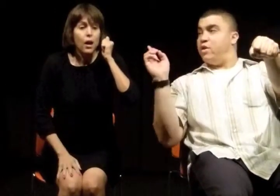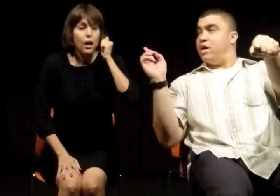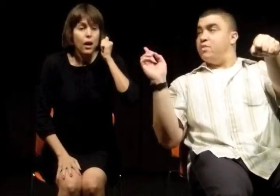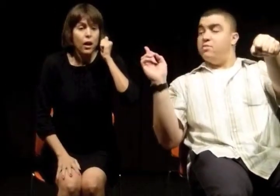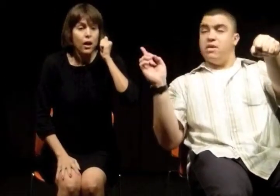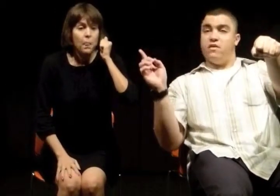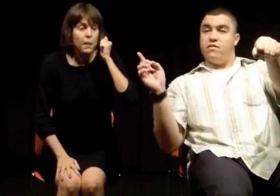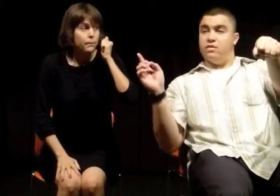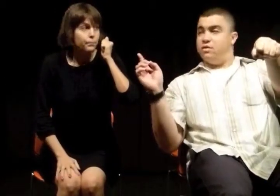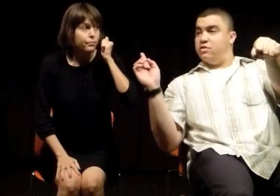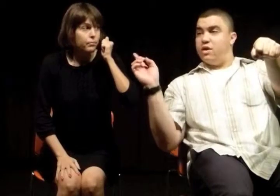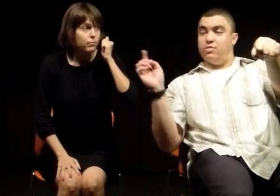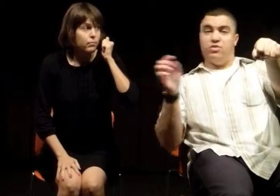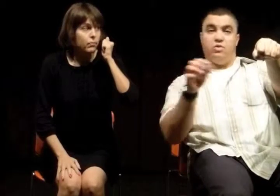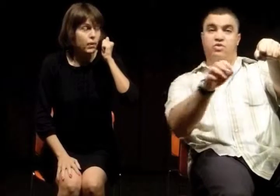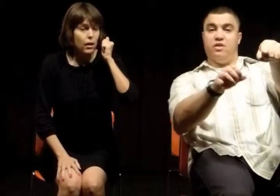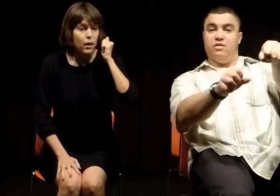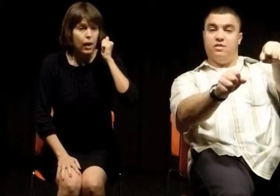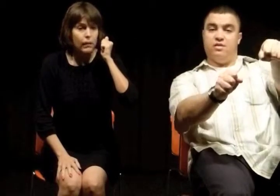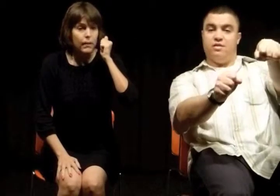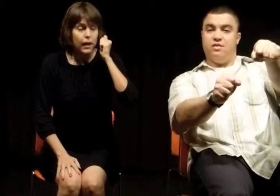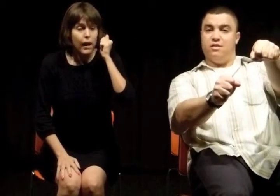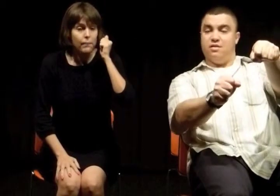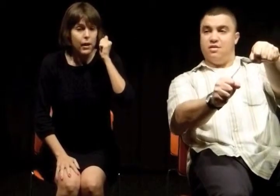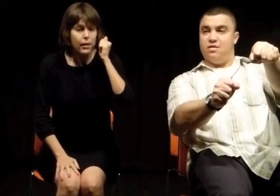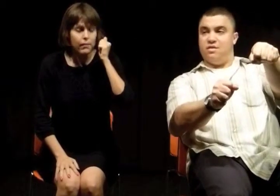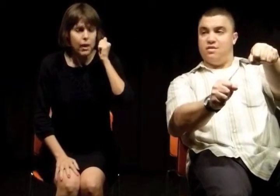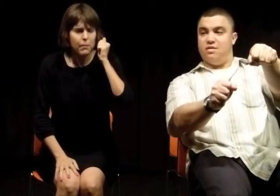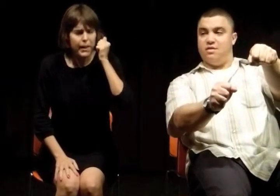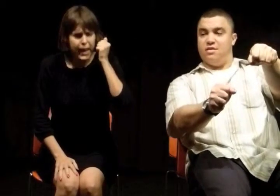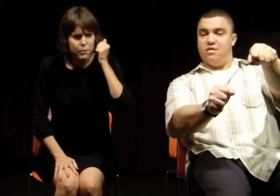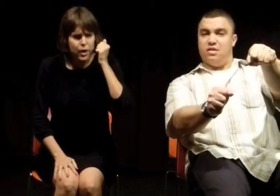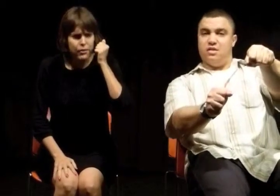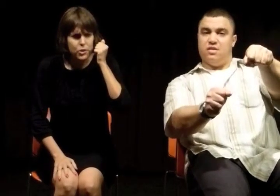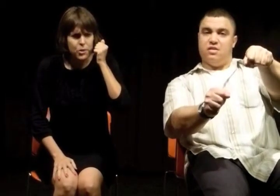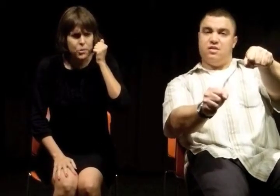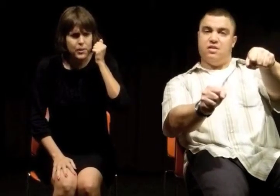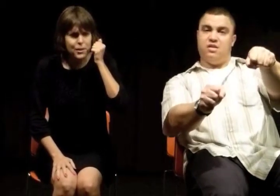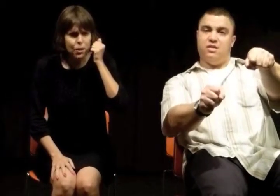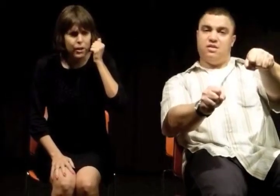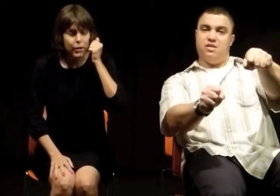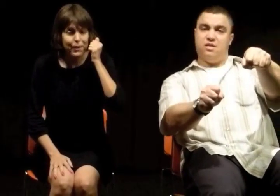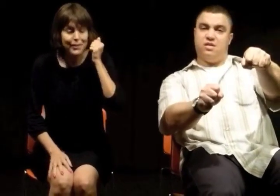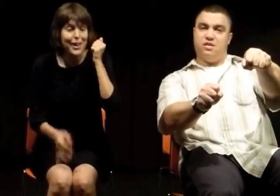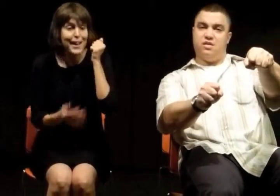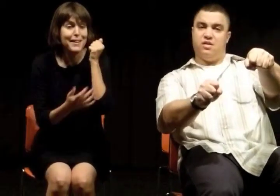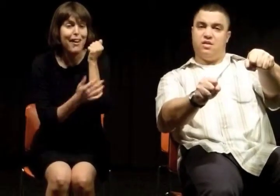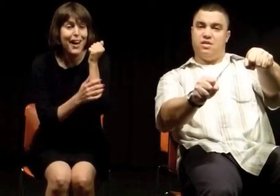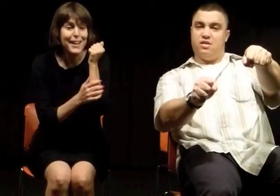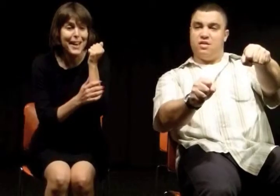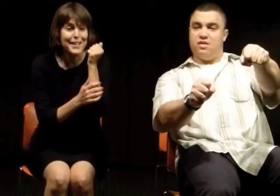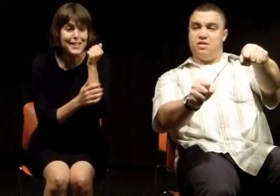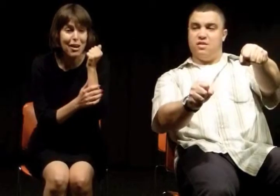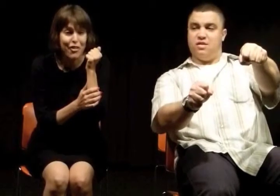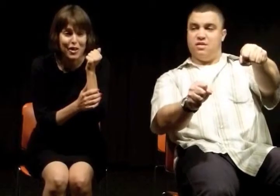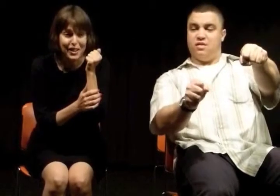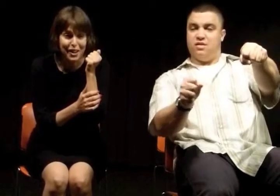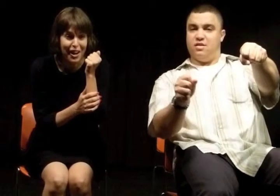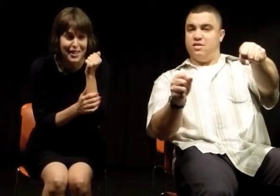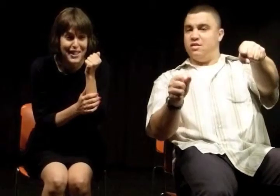you hang up, mind if have a little talk with George there? Um, my cab driver, George, wants to call you. Thank God he had his cell phone in the car because